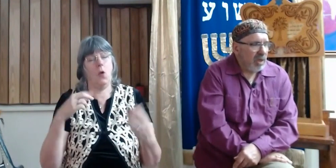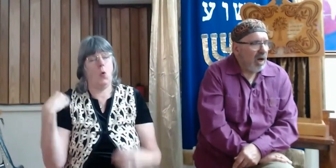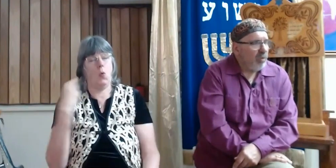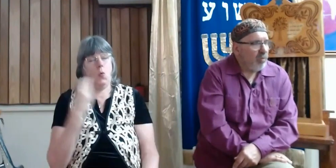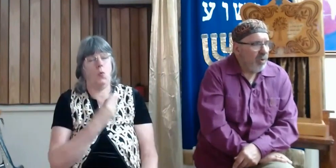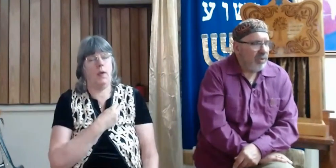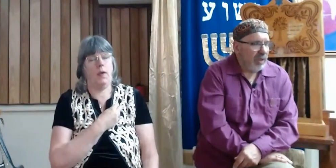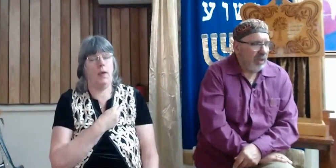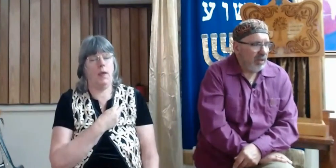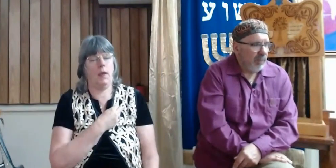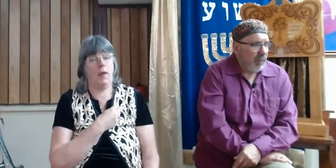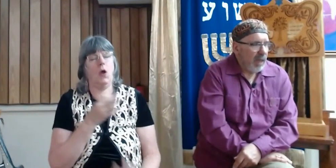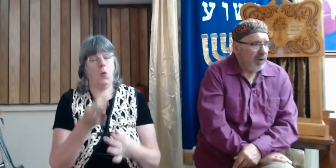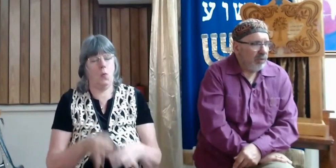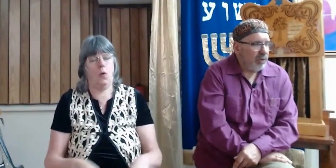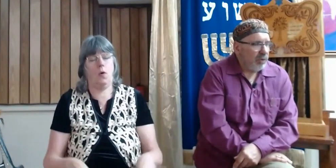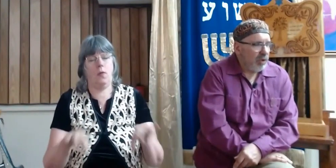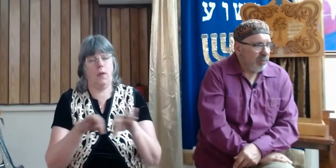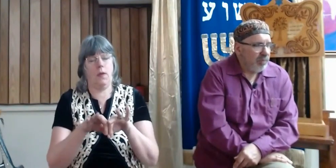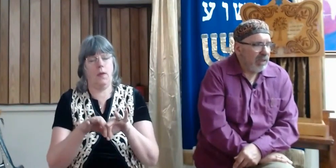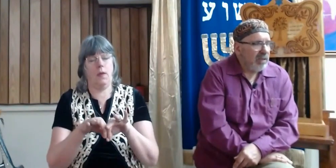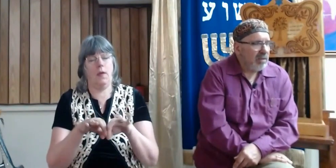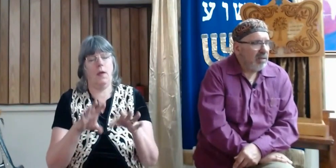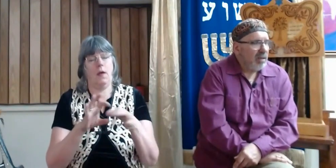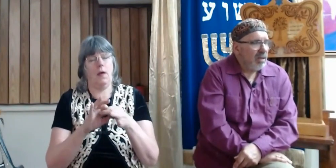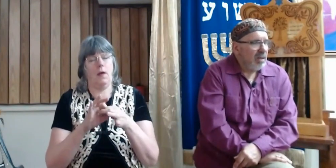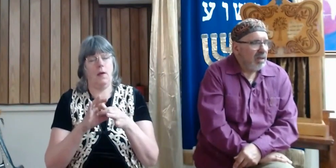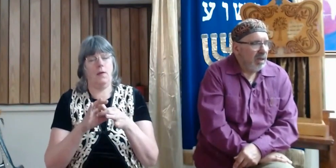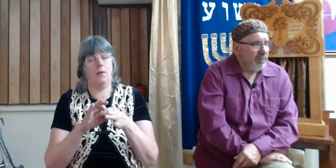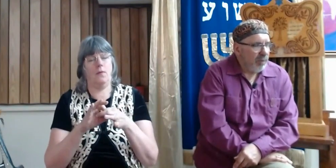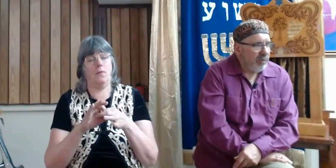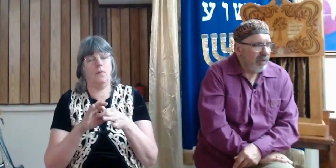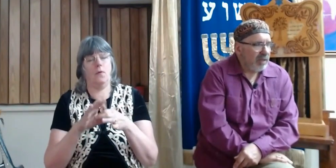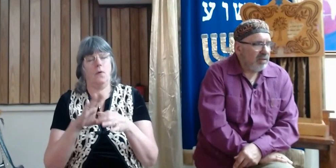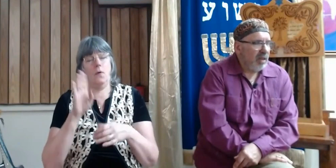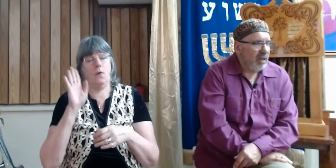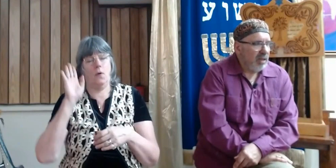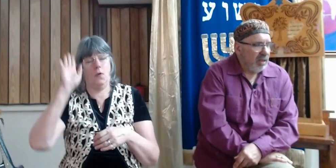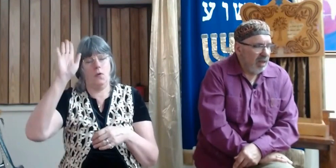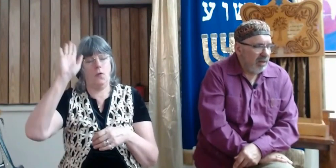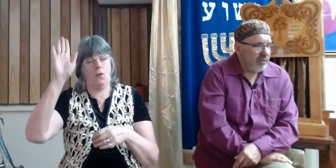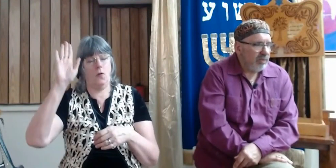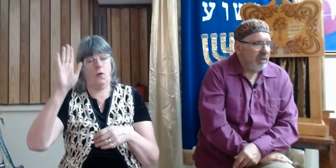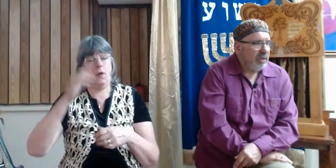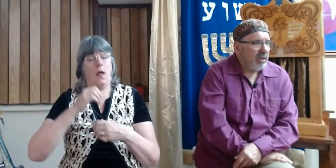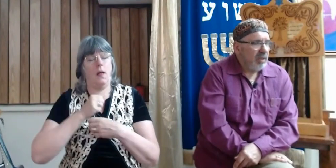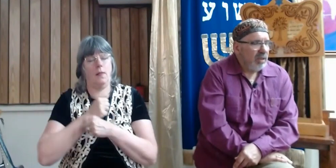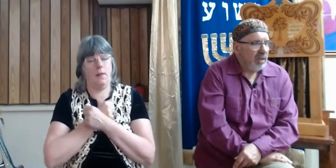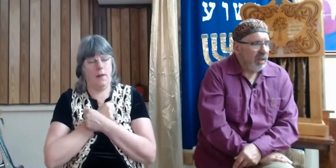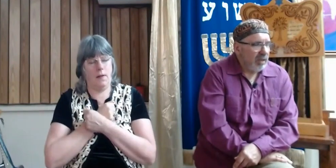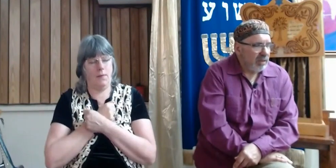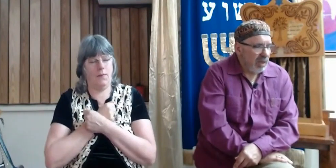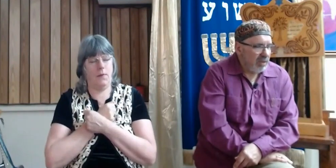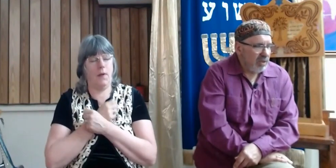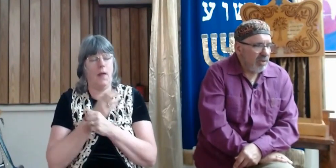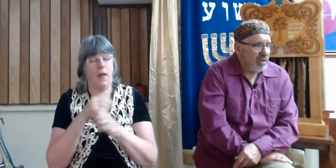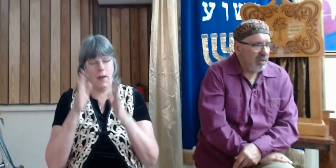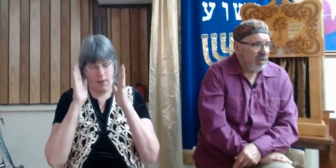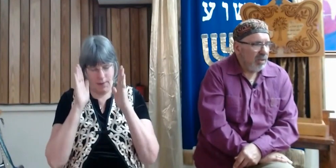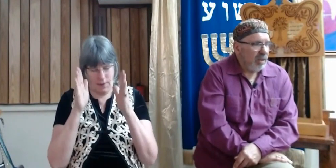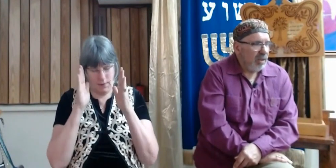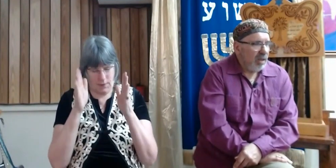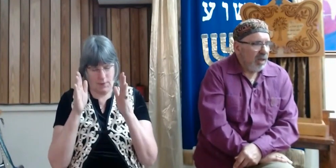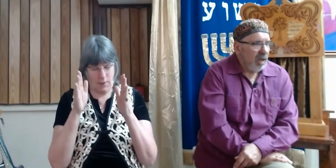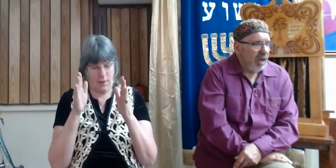of us, are worthy of your complete and perfect love and attention